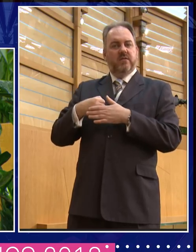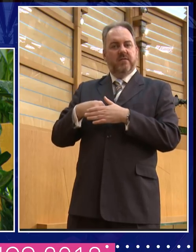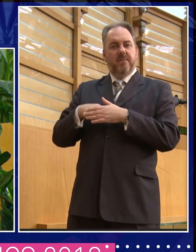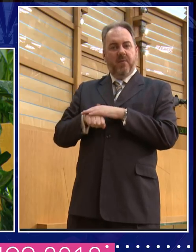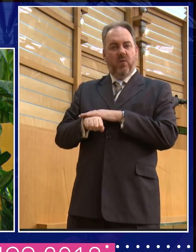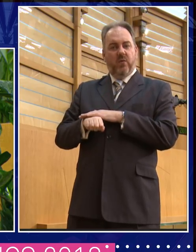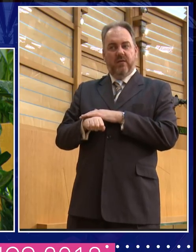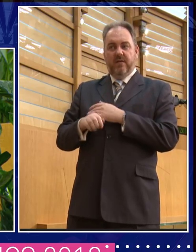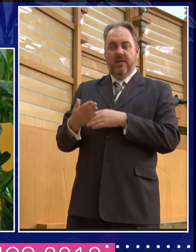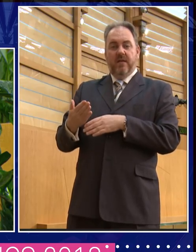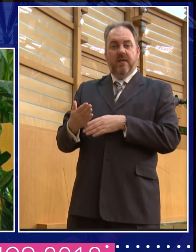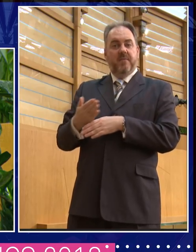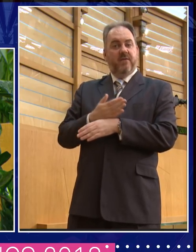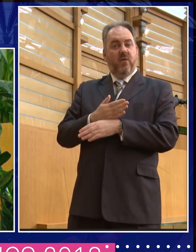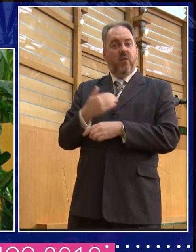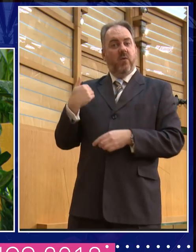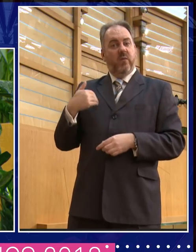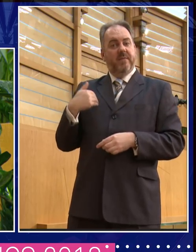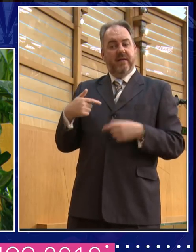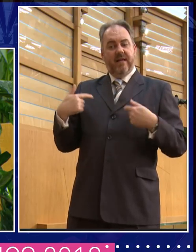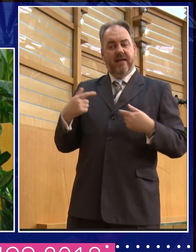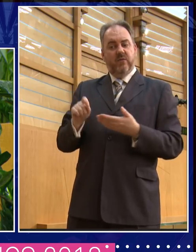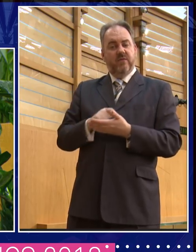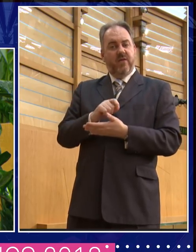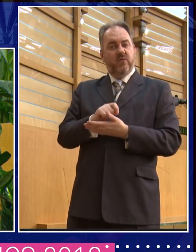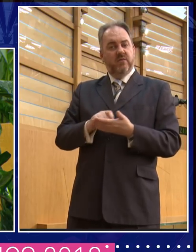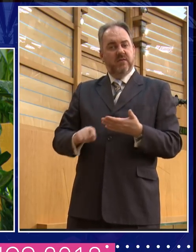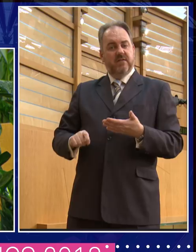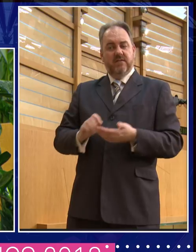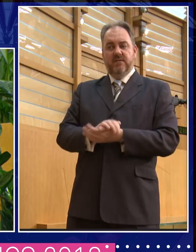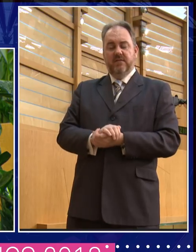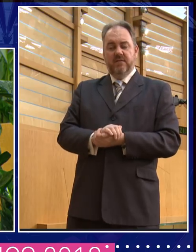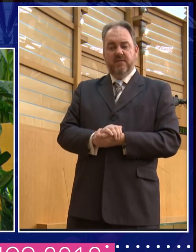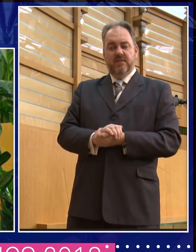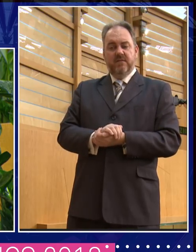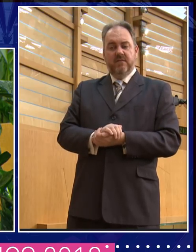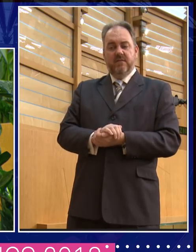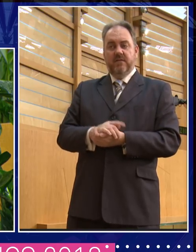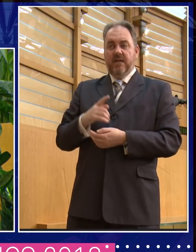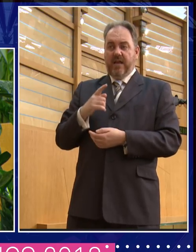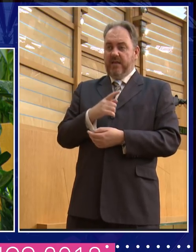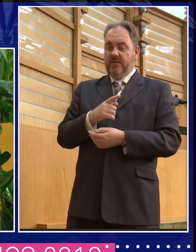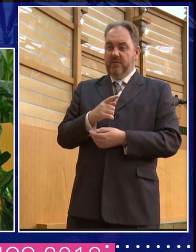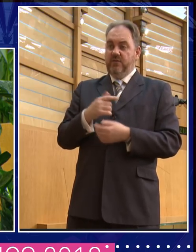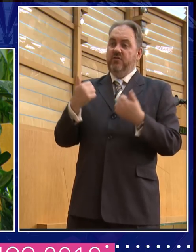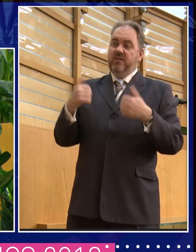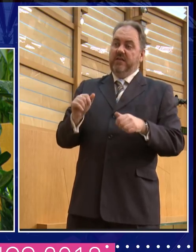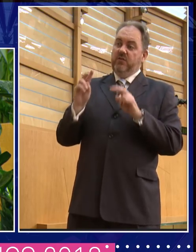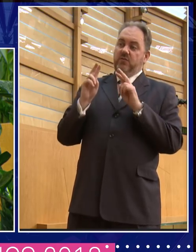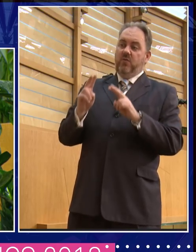women had, any women had the vote in general elections and she died having seen a female prime minister. even